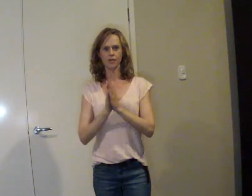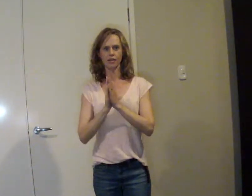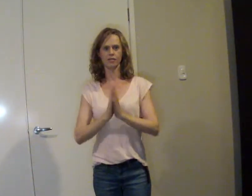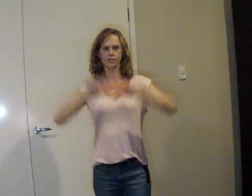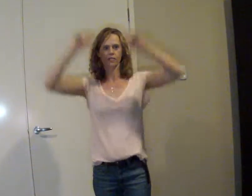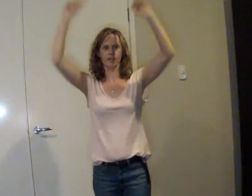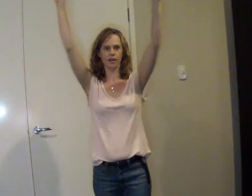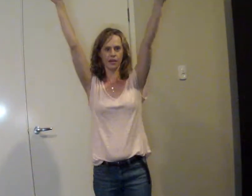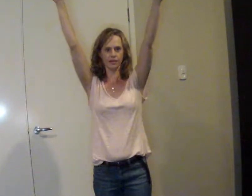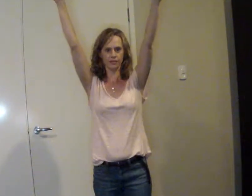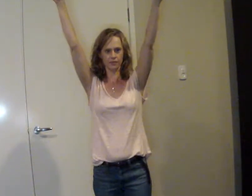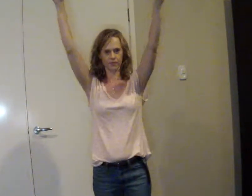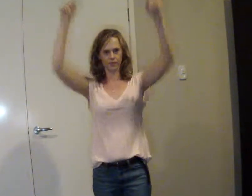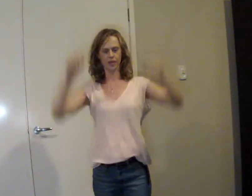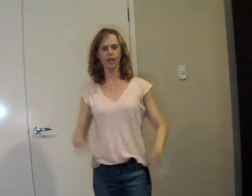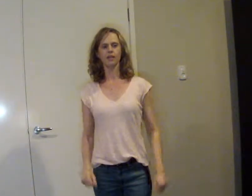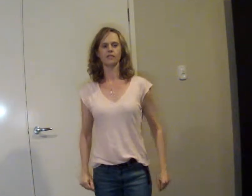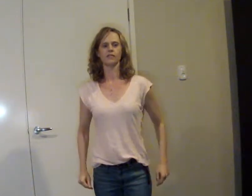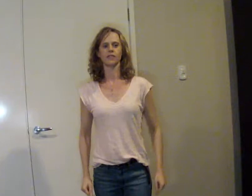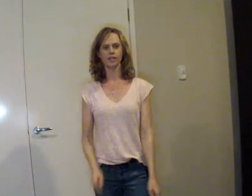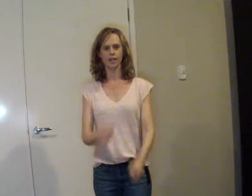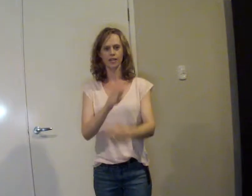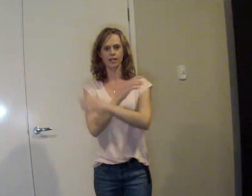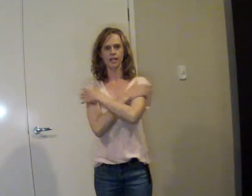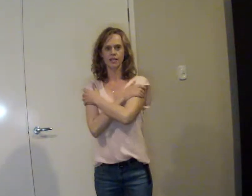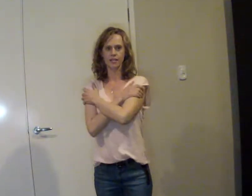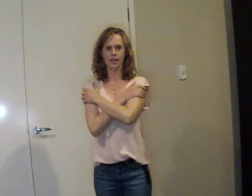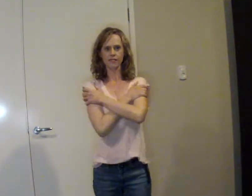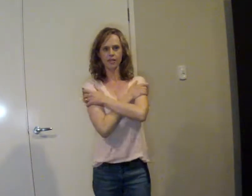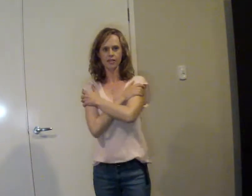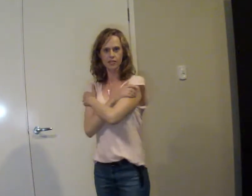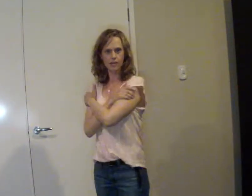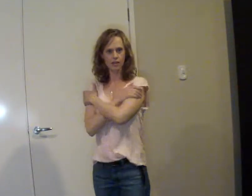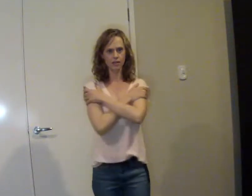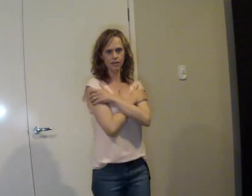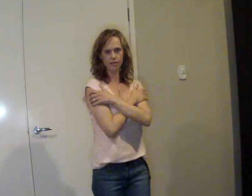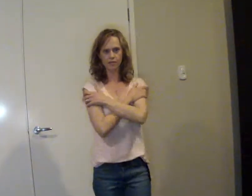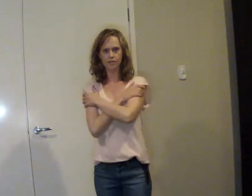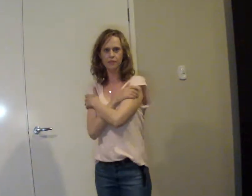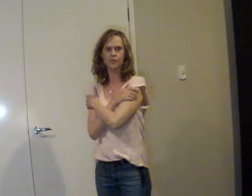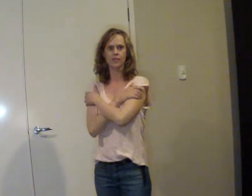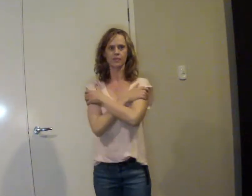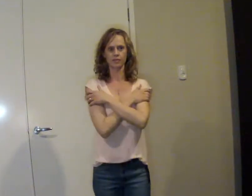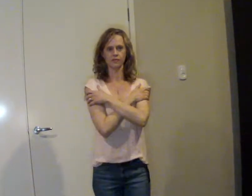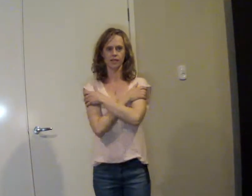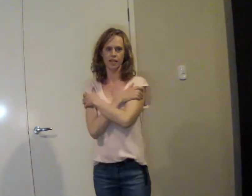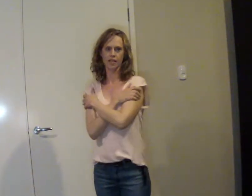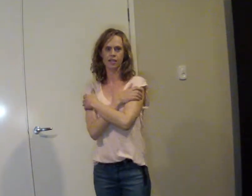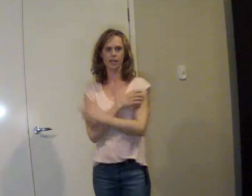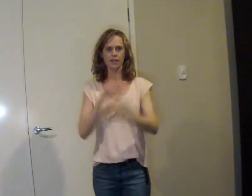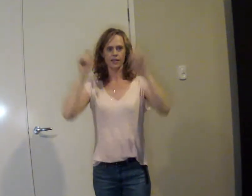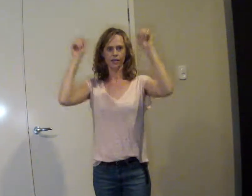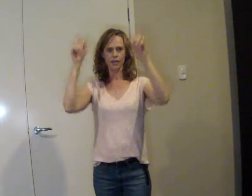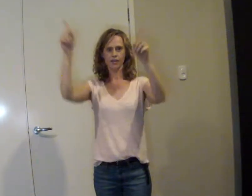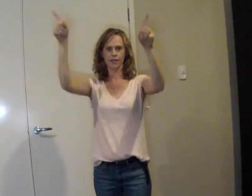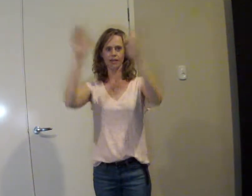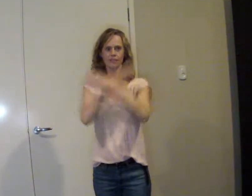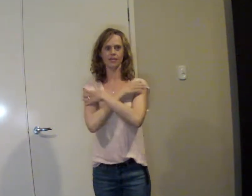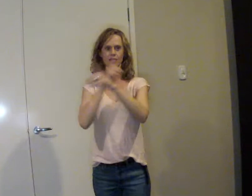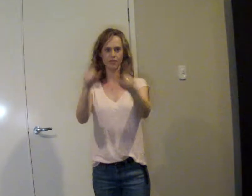play Don't forget to love each other Don't forget that God loves you